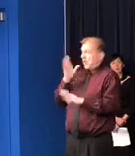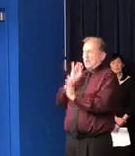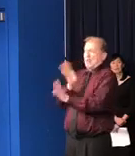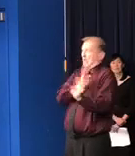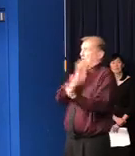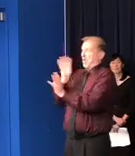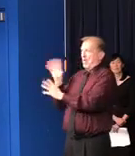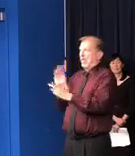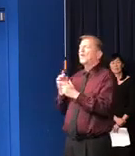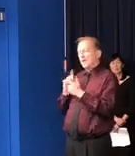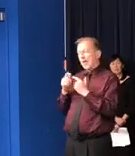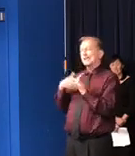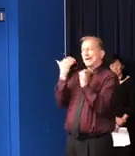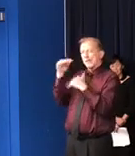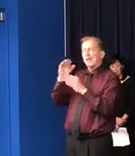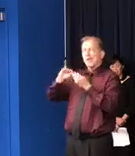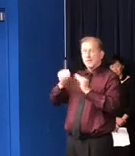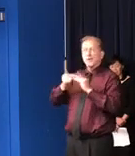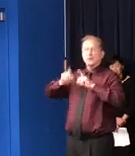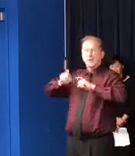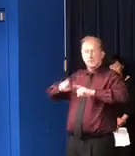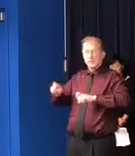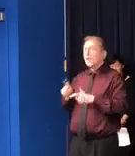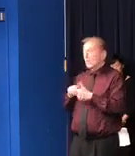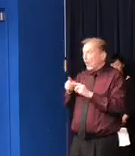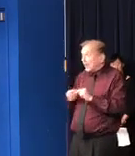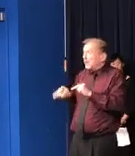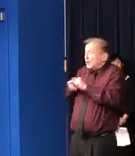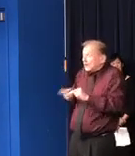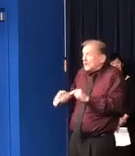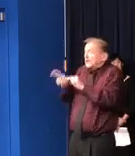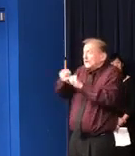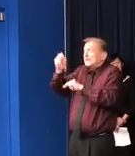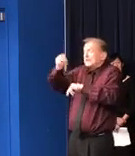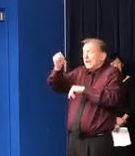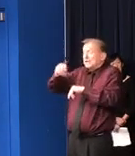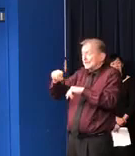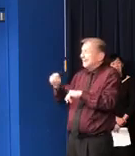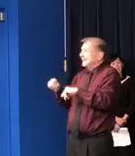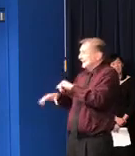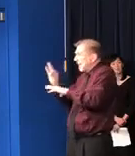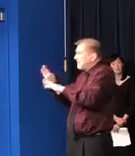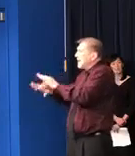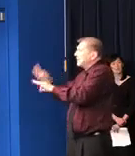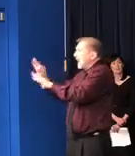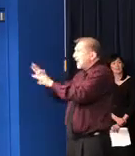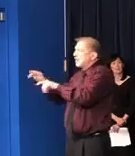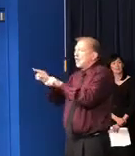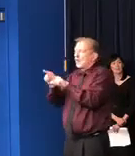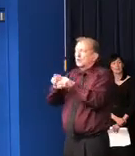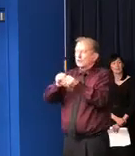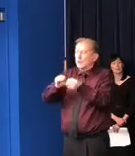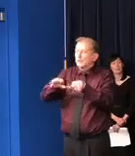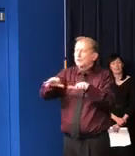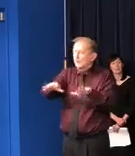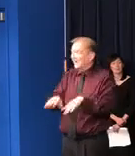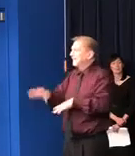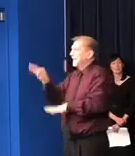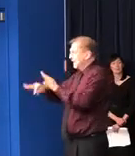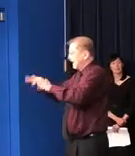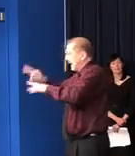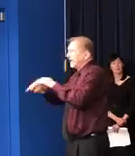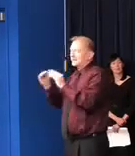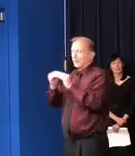there is an increasing. So we're increasing the test, but not enough, but we're increasing it. There's a vast majority more